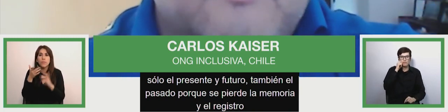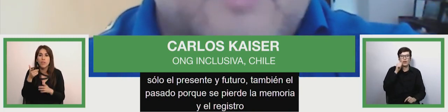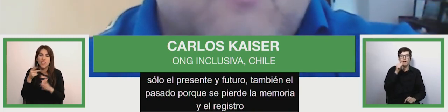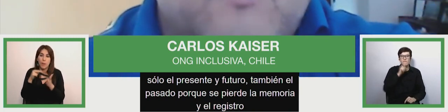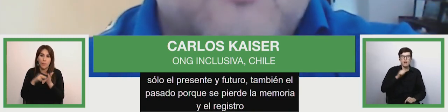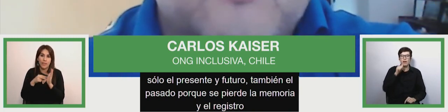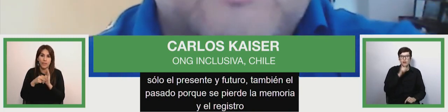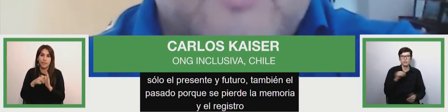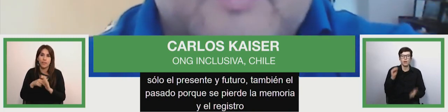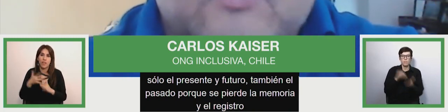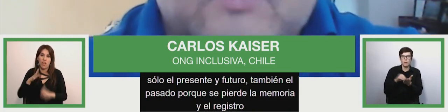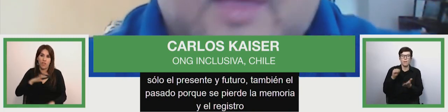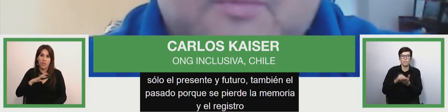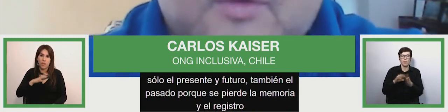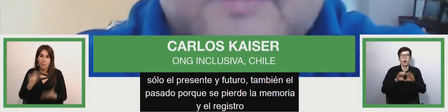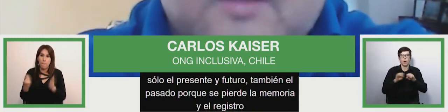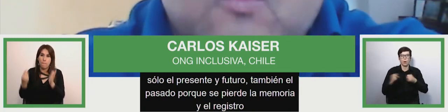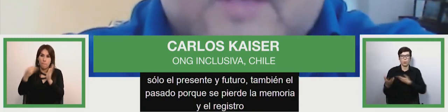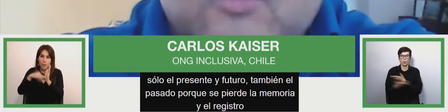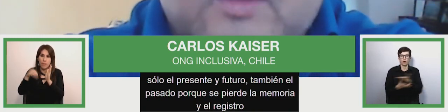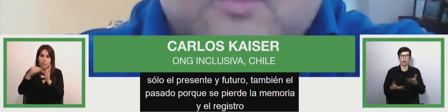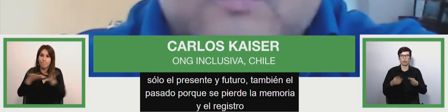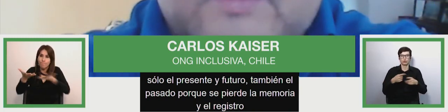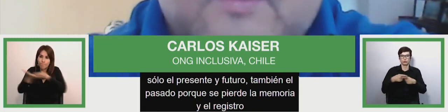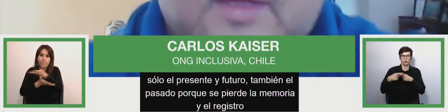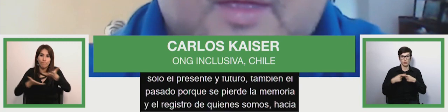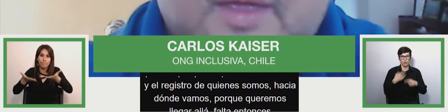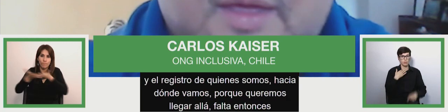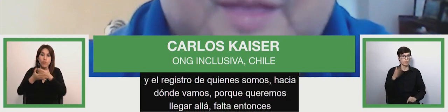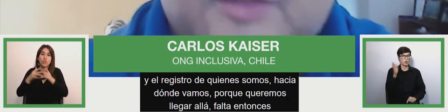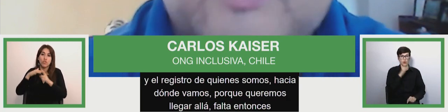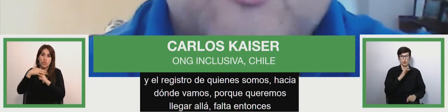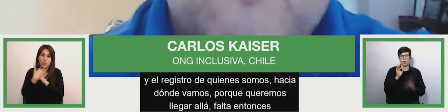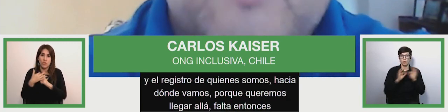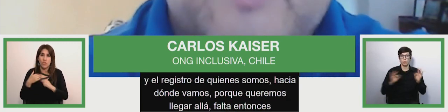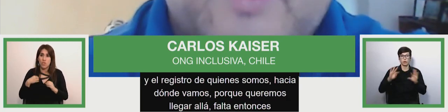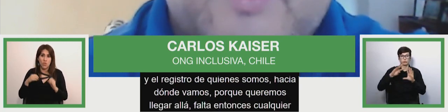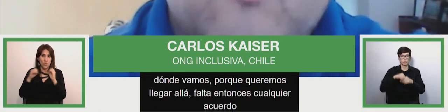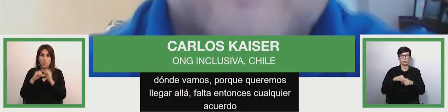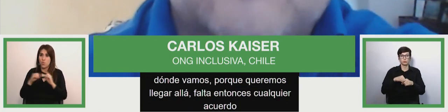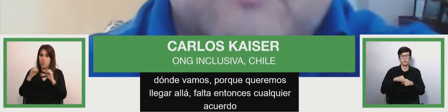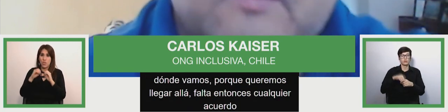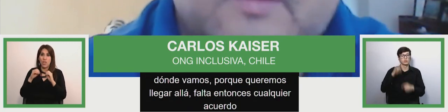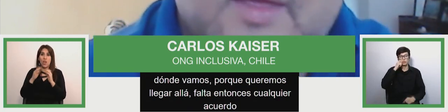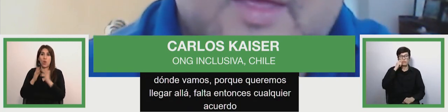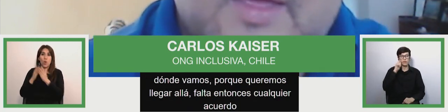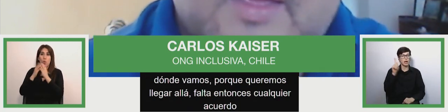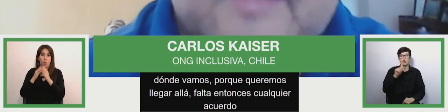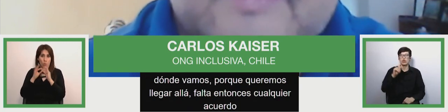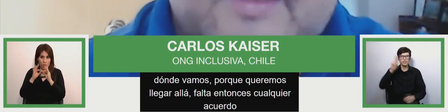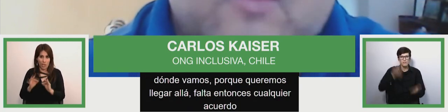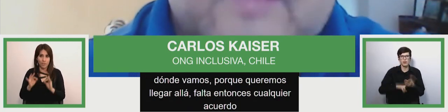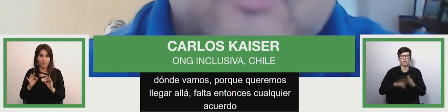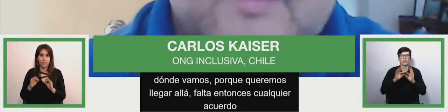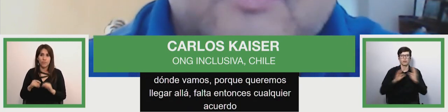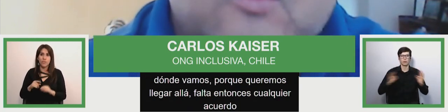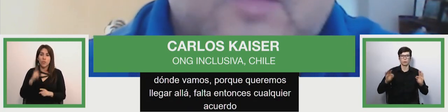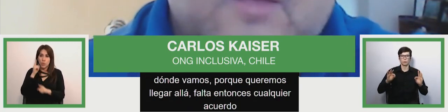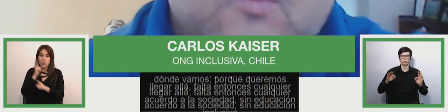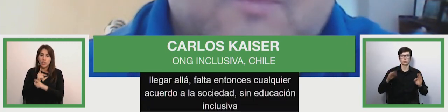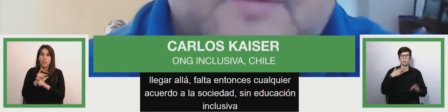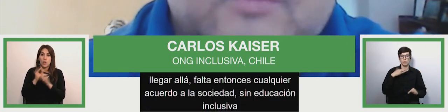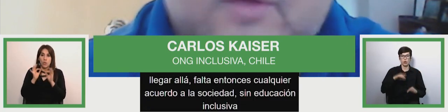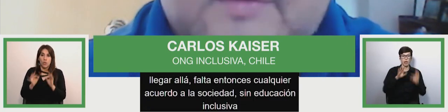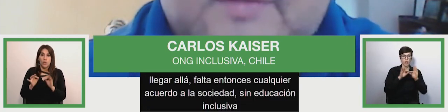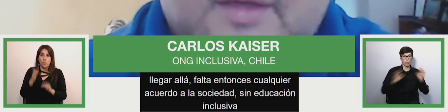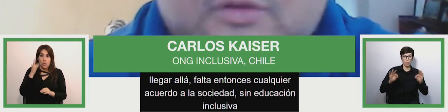present and the future and also the past and who we are as a people the sense of who we are where we go why do we want to get there we are